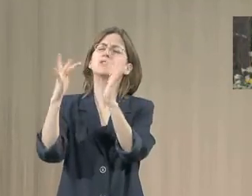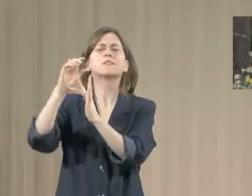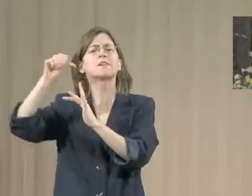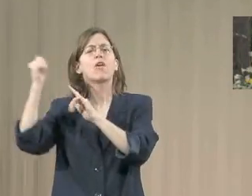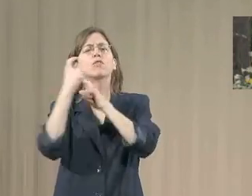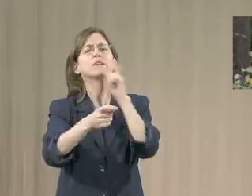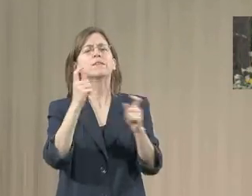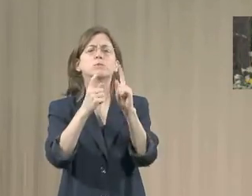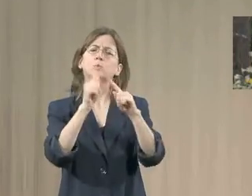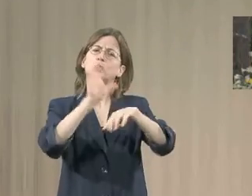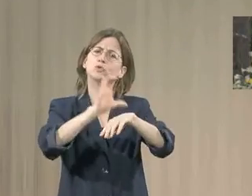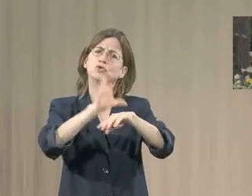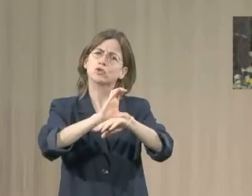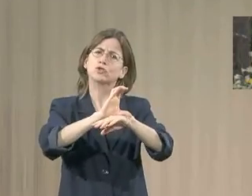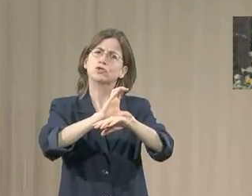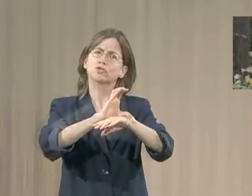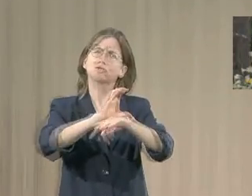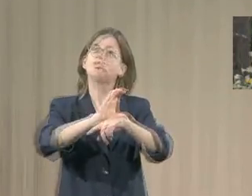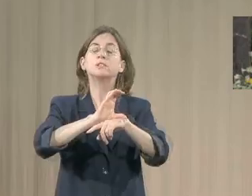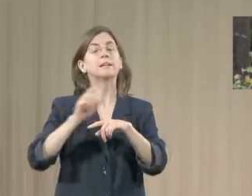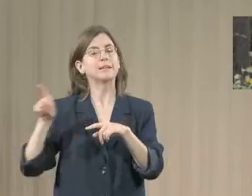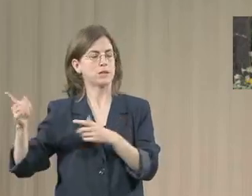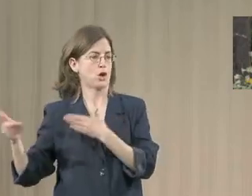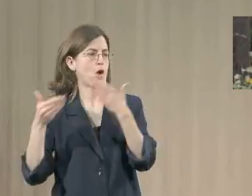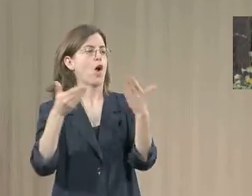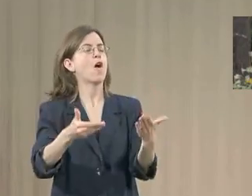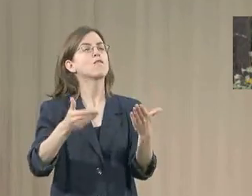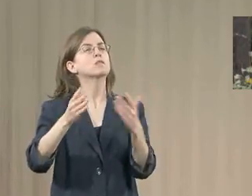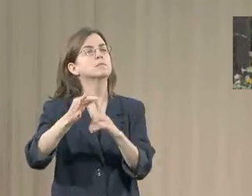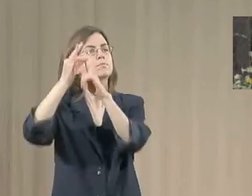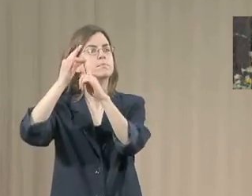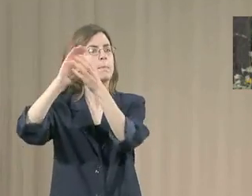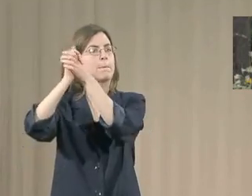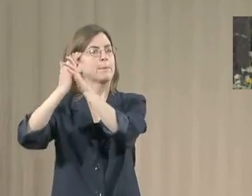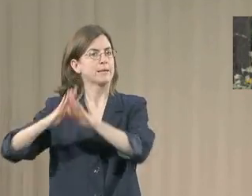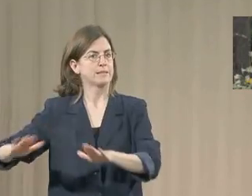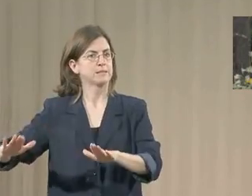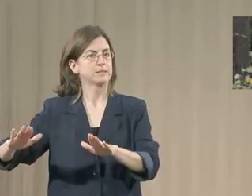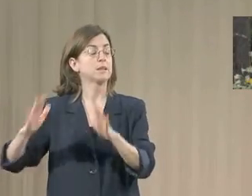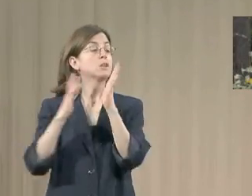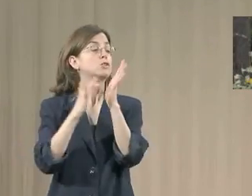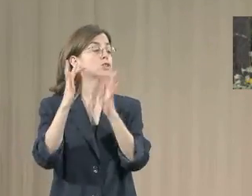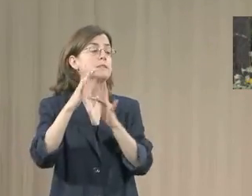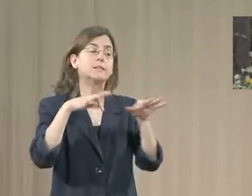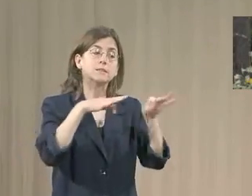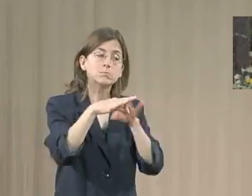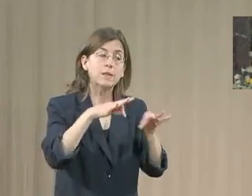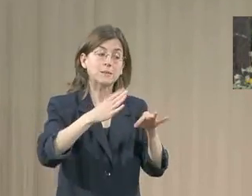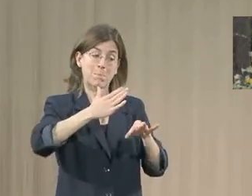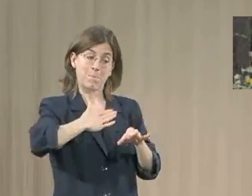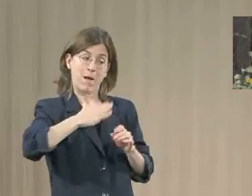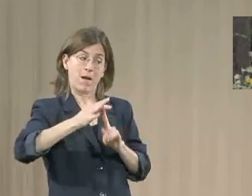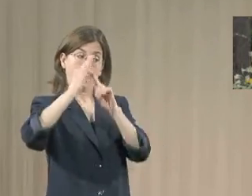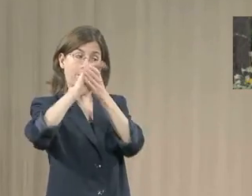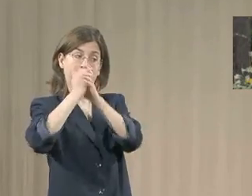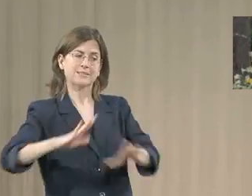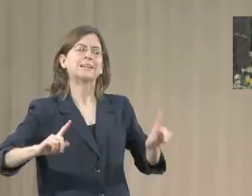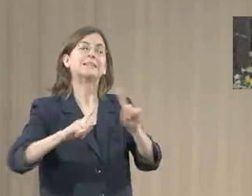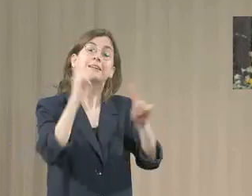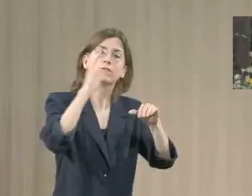his gifts to the church, Jesus offers his own gift of peace. He tells us this is